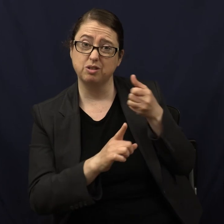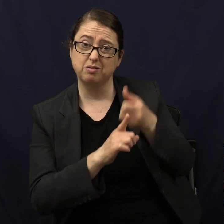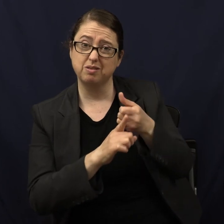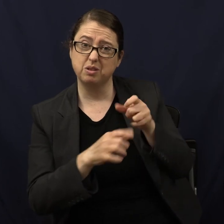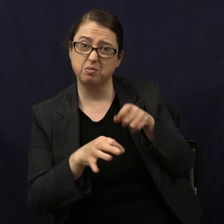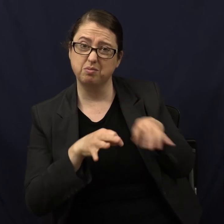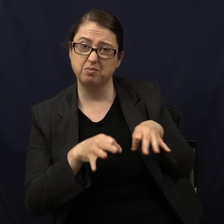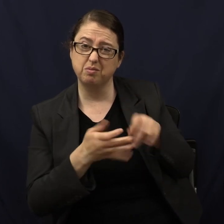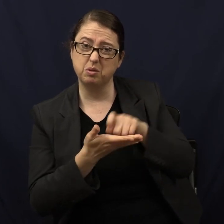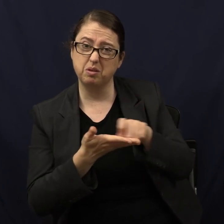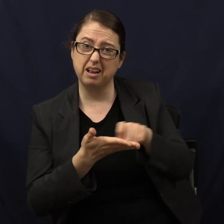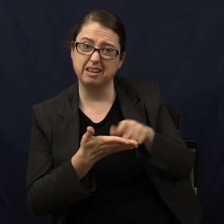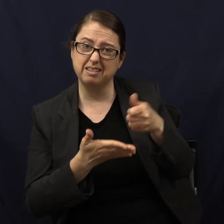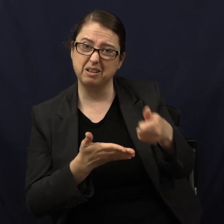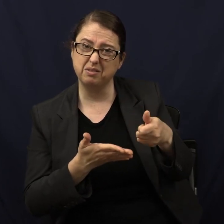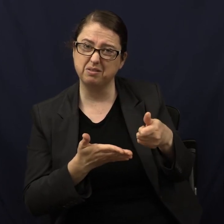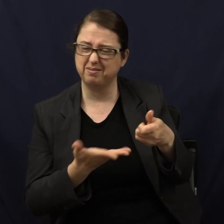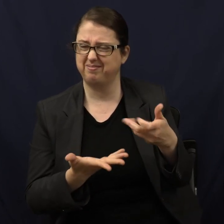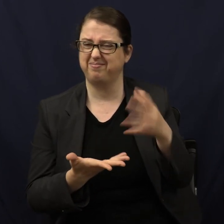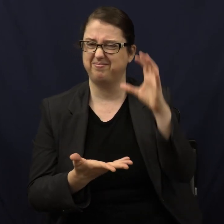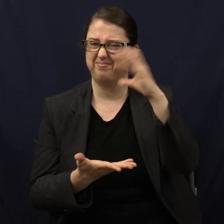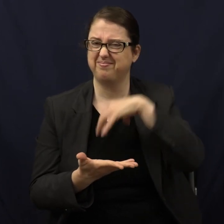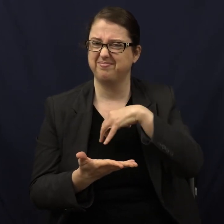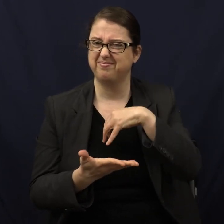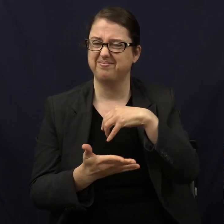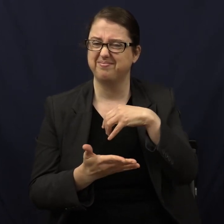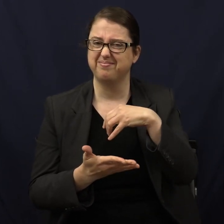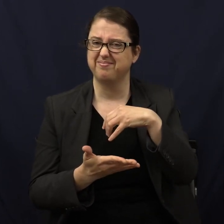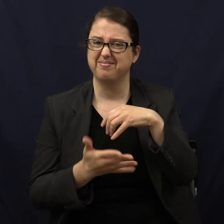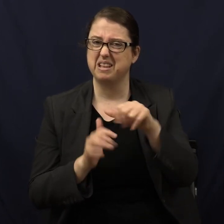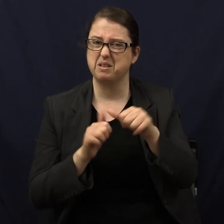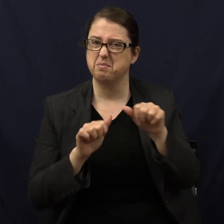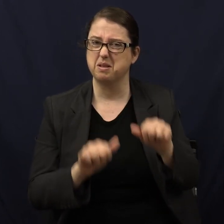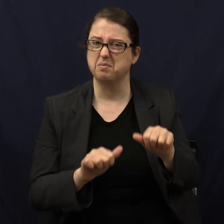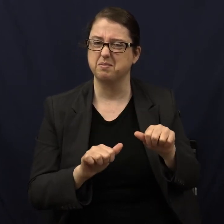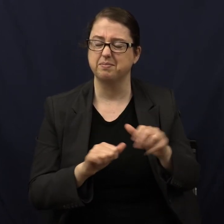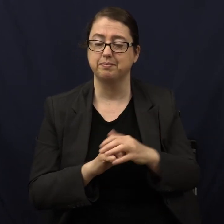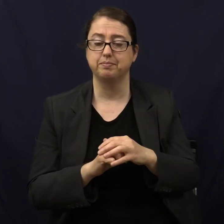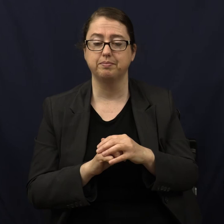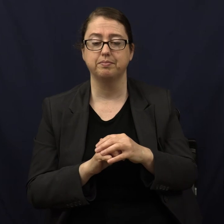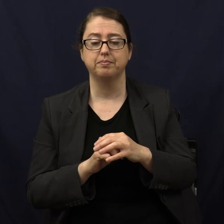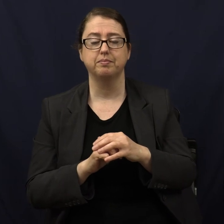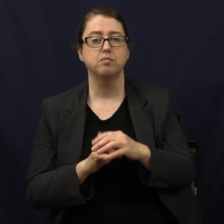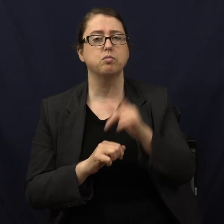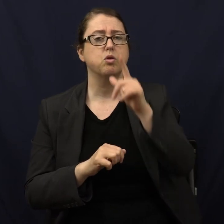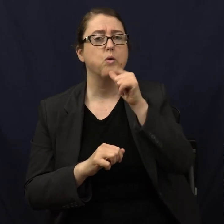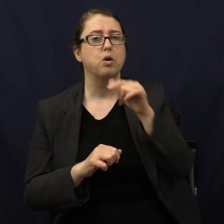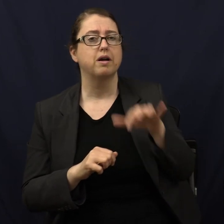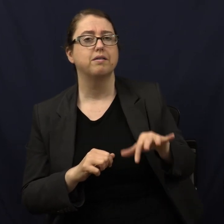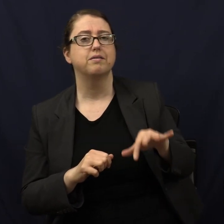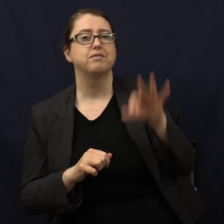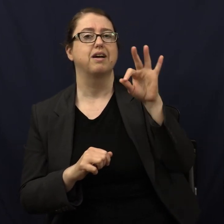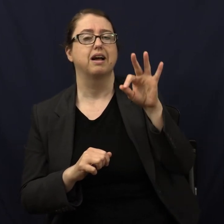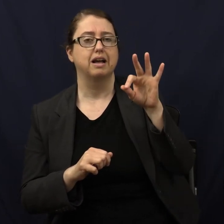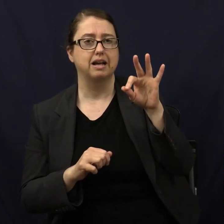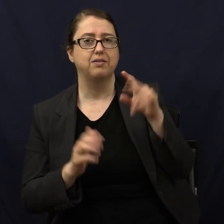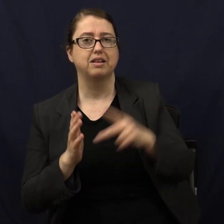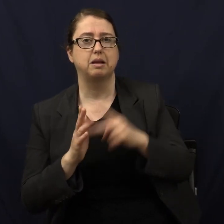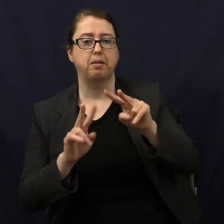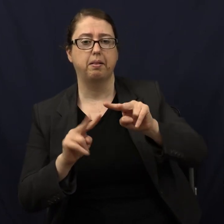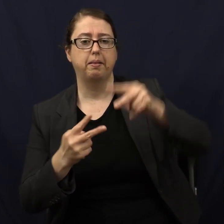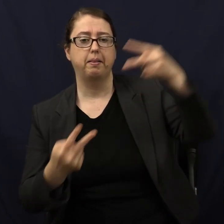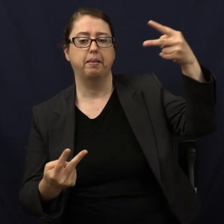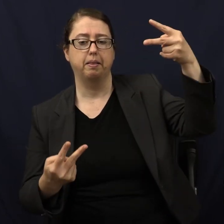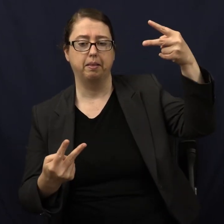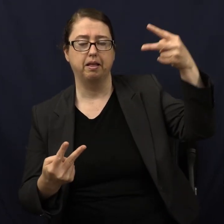That's weird, isn't it? How's that possible? In fact, does anyone know who discovered the double helical structure